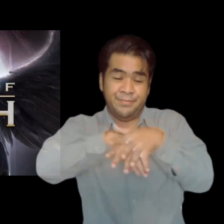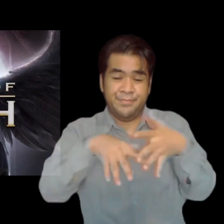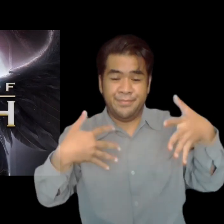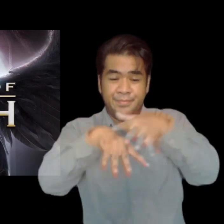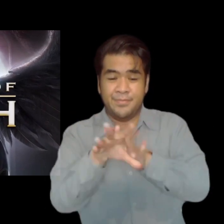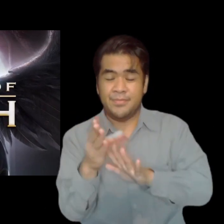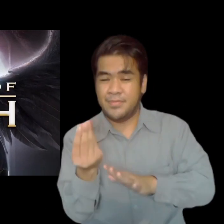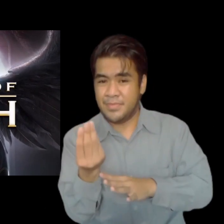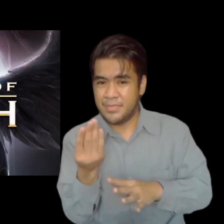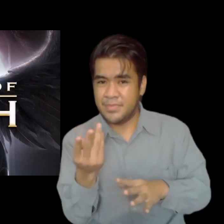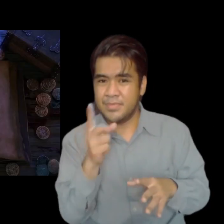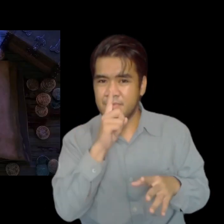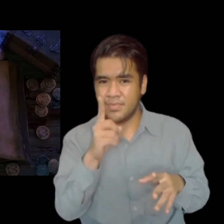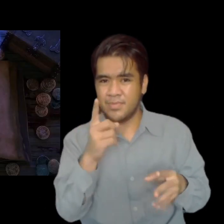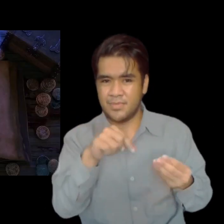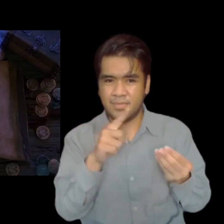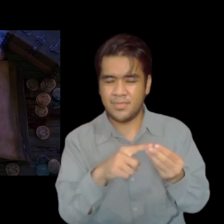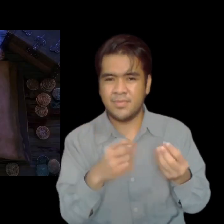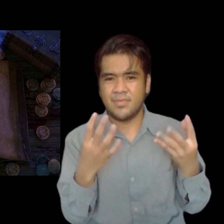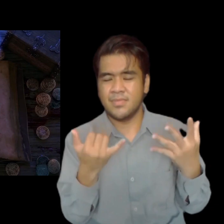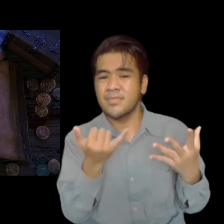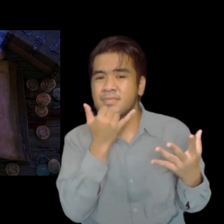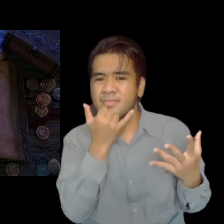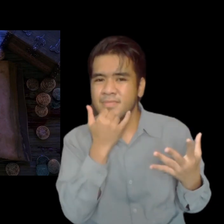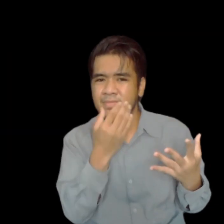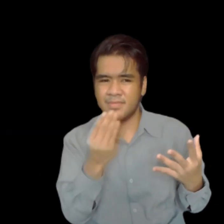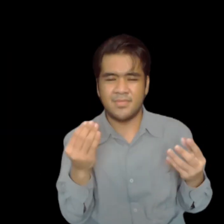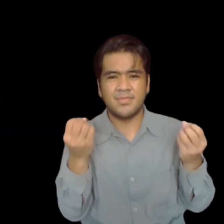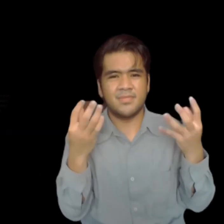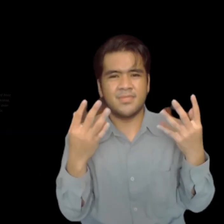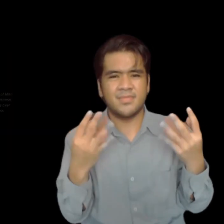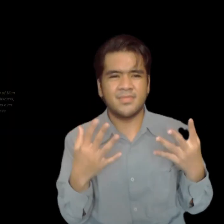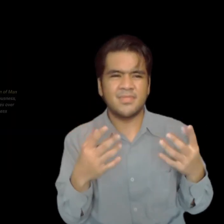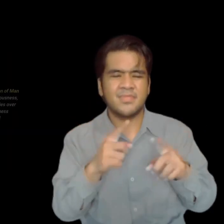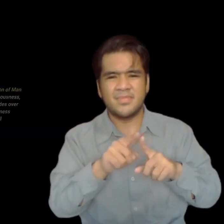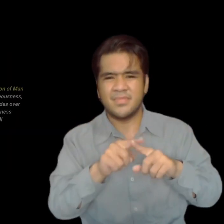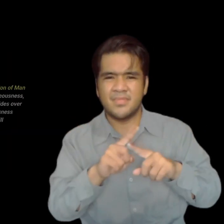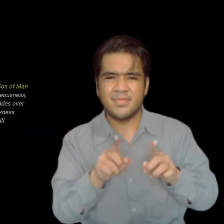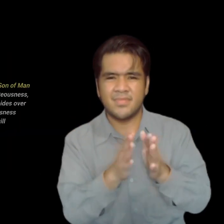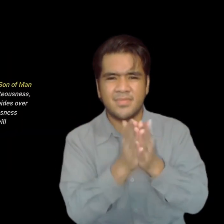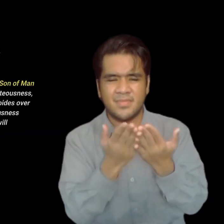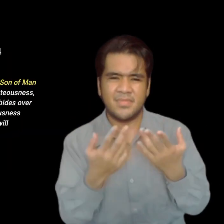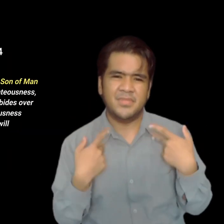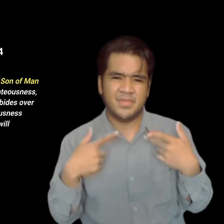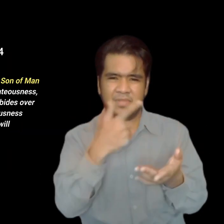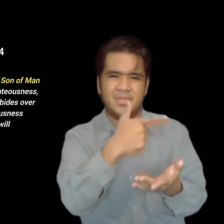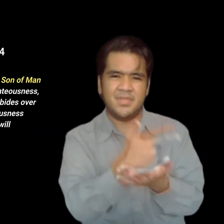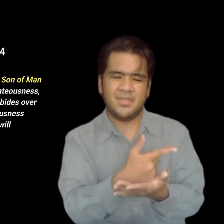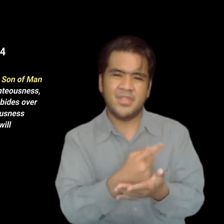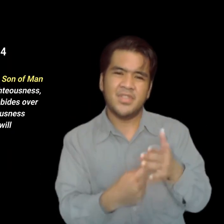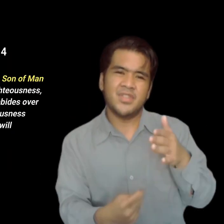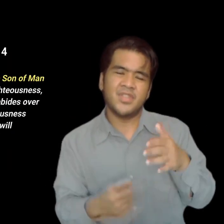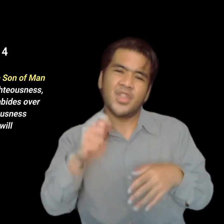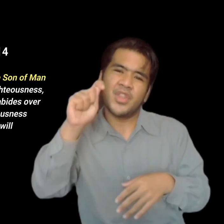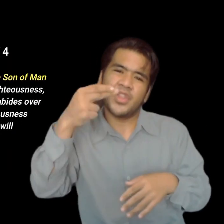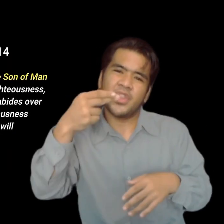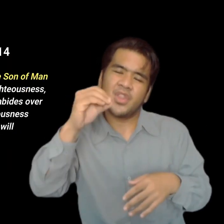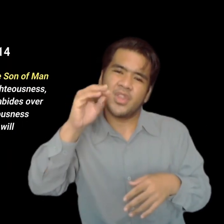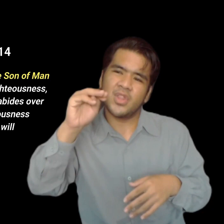the Watchers. And, if you examine this book carefully, especially 1 Enoch chapter 71 verses 13 and 14, it